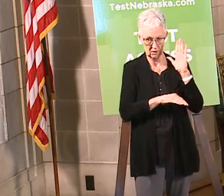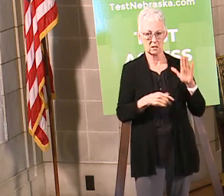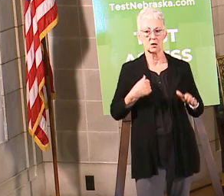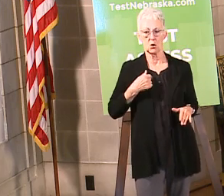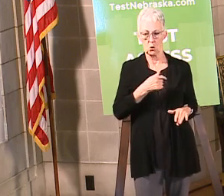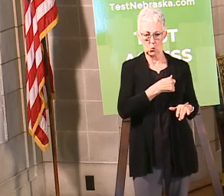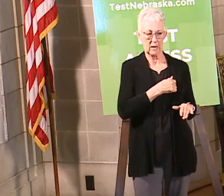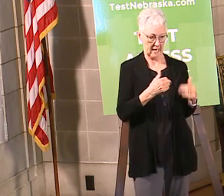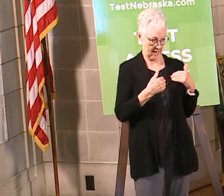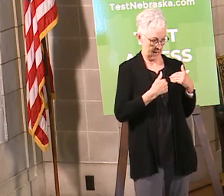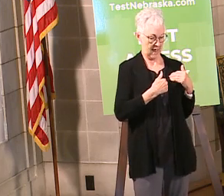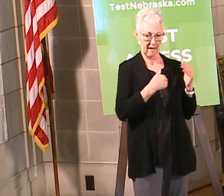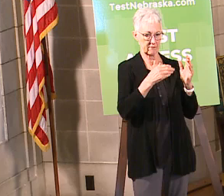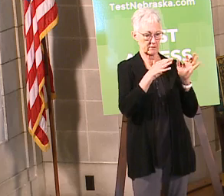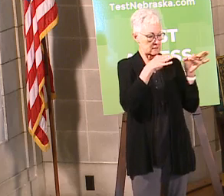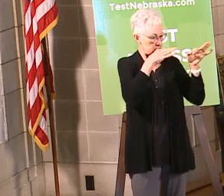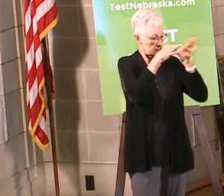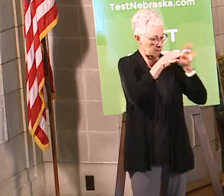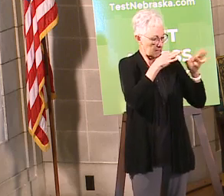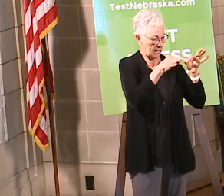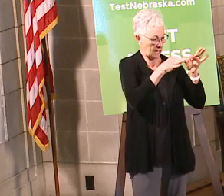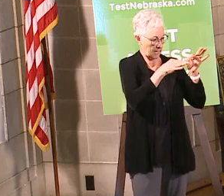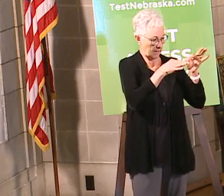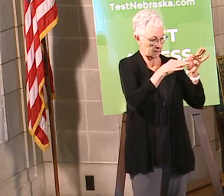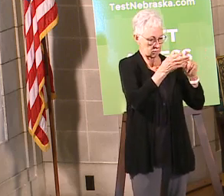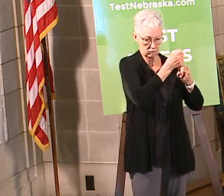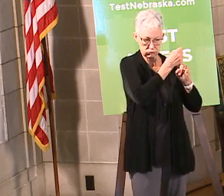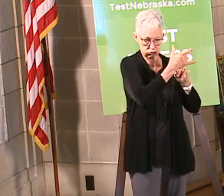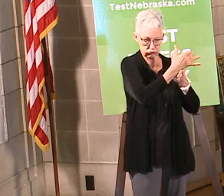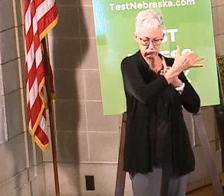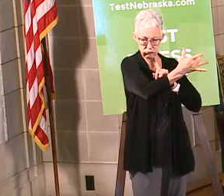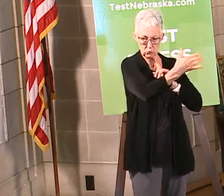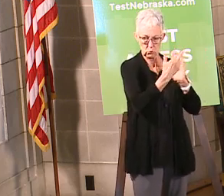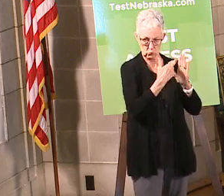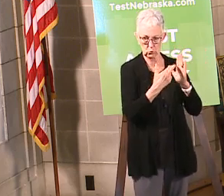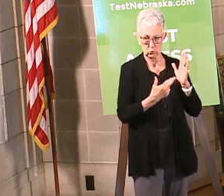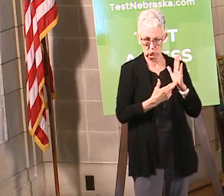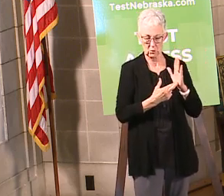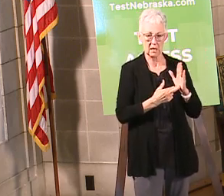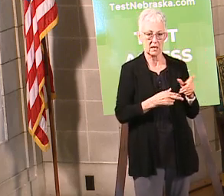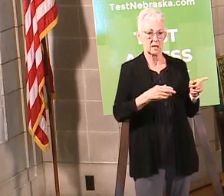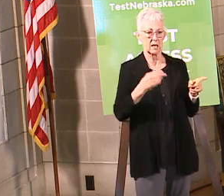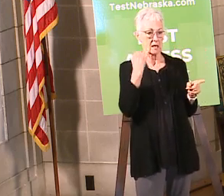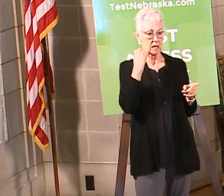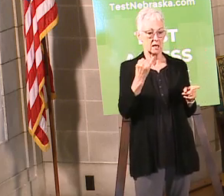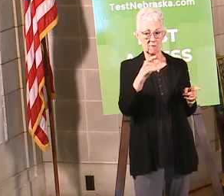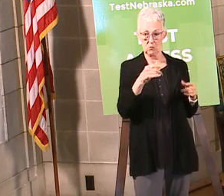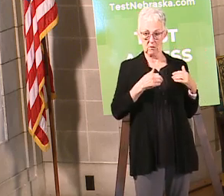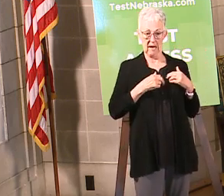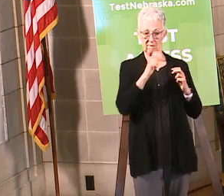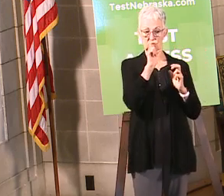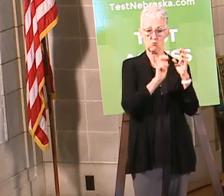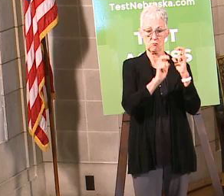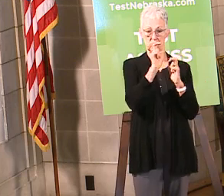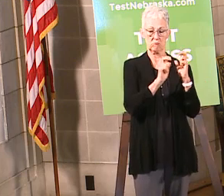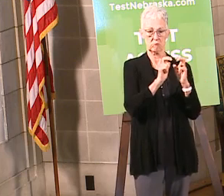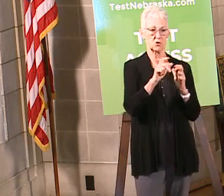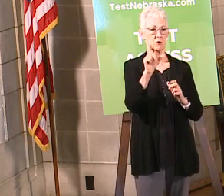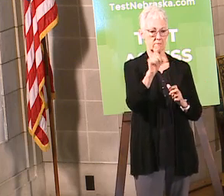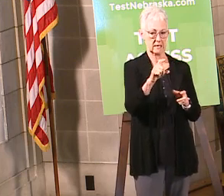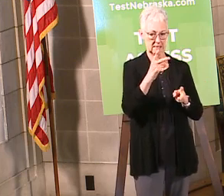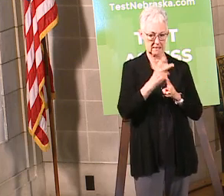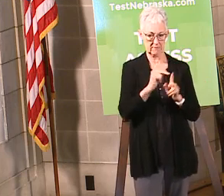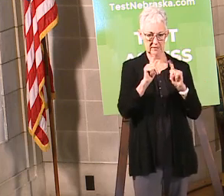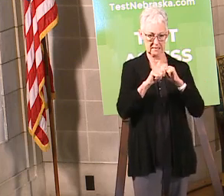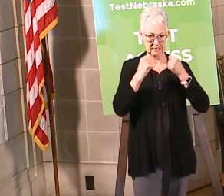games are to be operated. If you're going to do tournaments, again, you're to have to follow all those same sort of guidelines except on a bigger scale. So you're going to have to keep all the